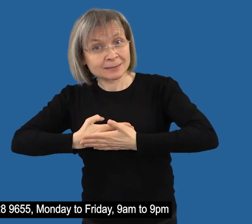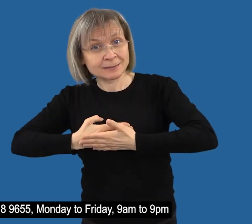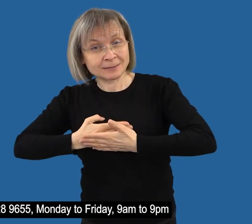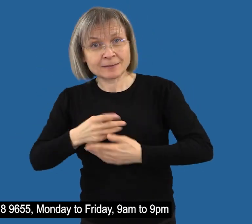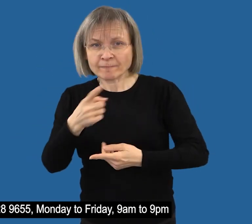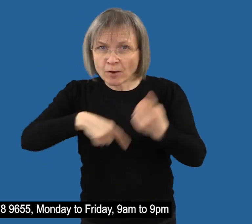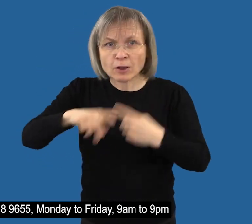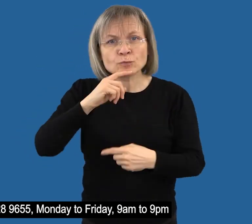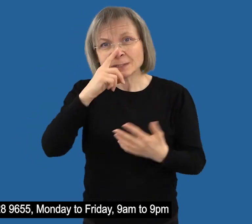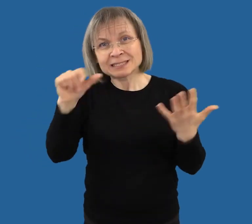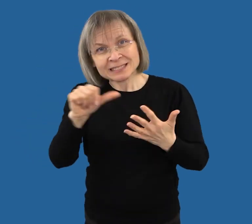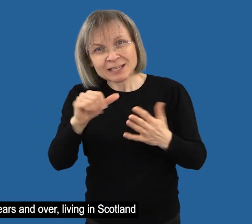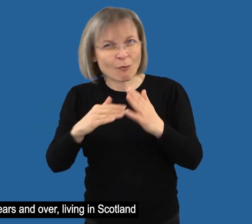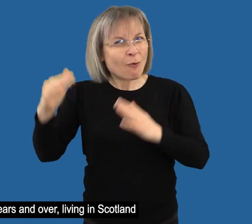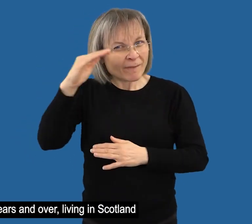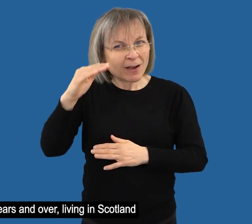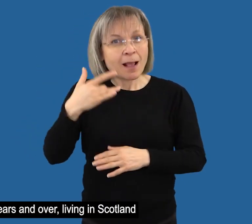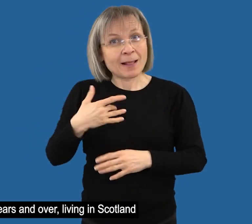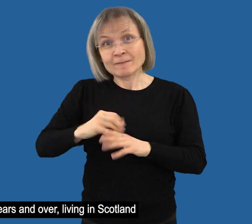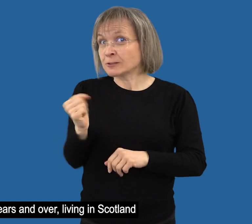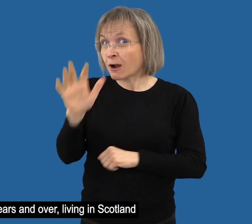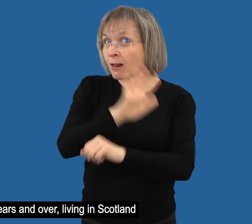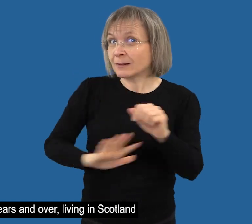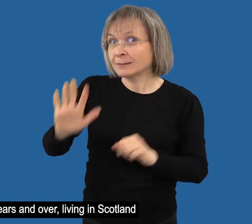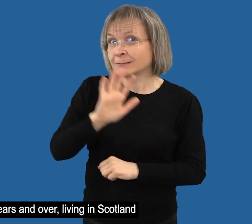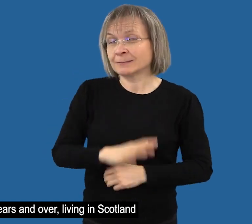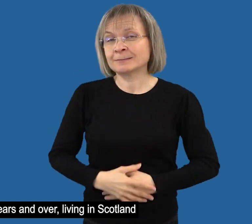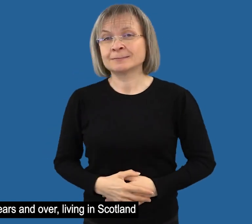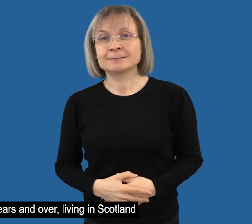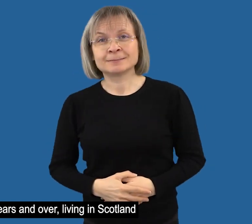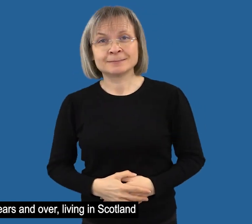9pm 16 years and over, living in Scotland